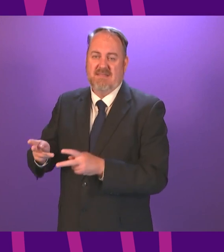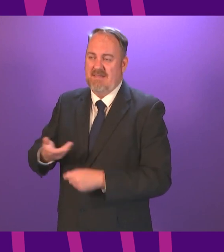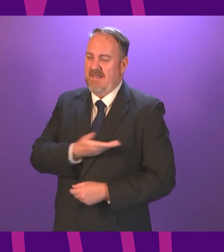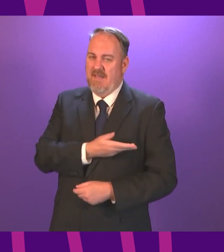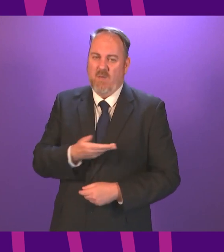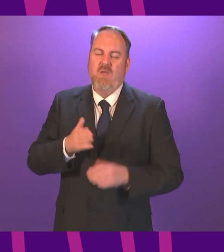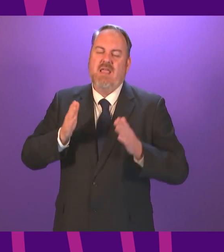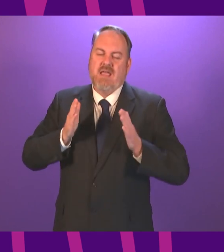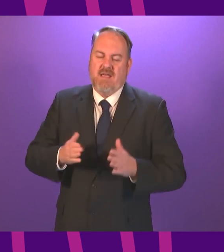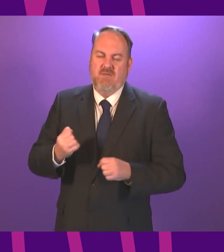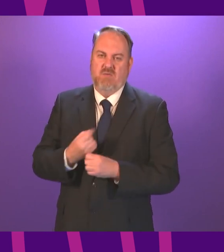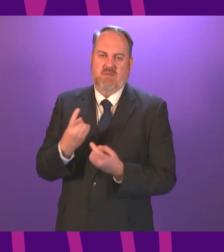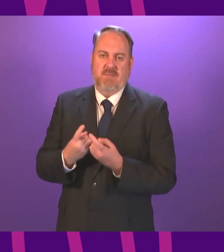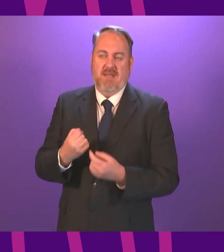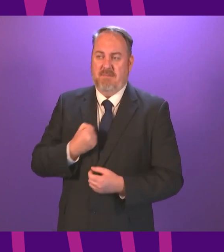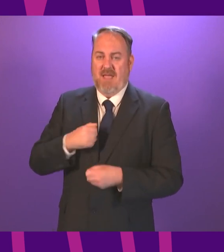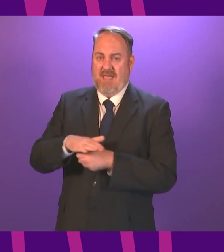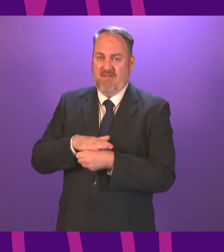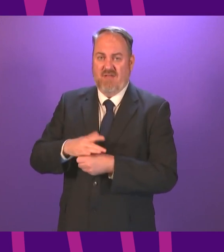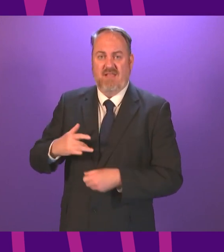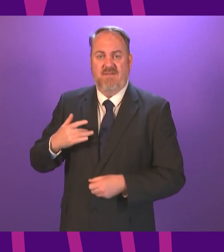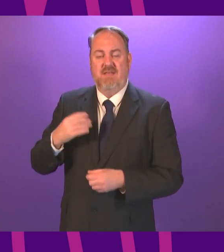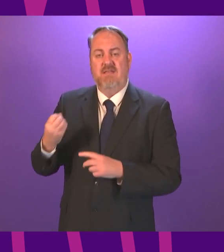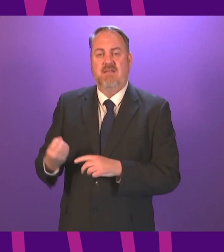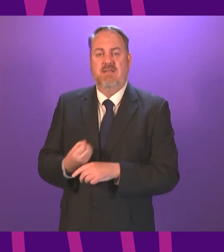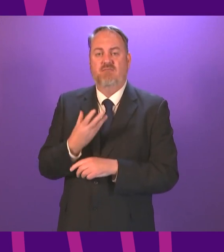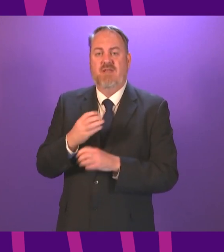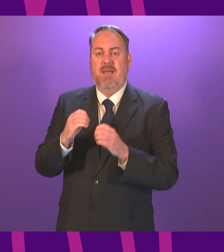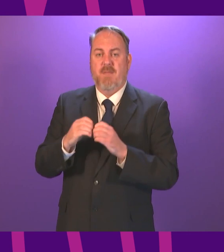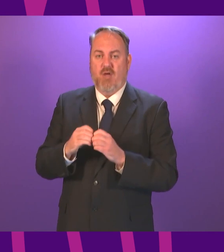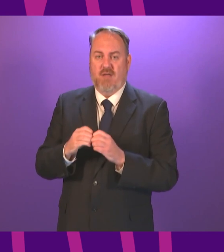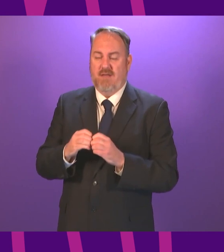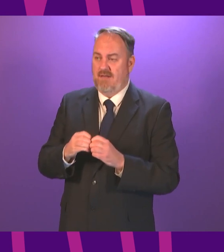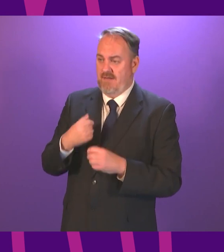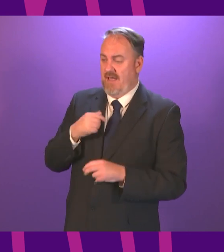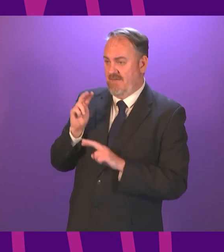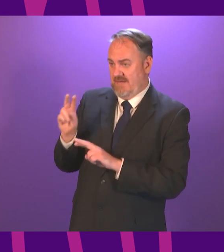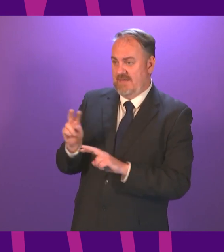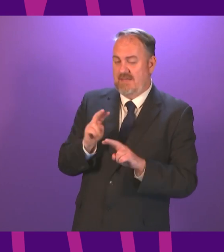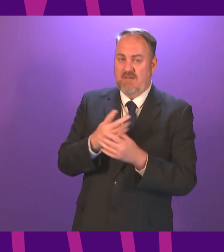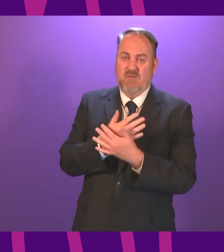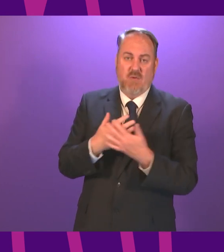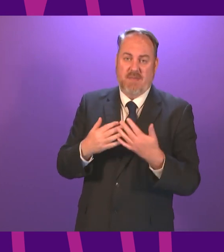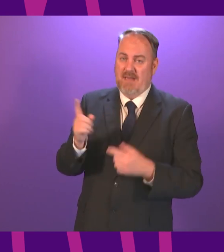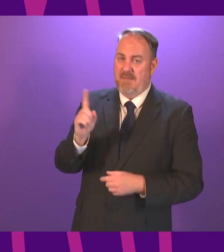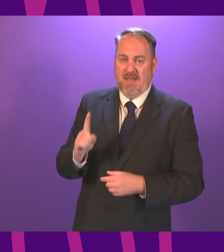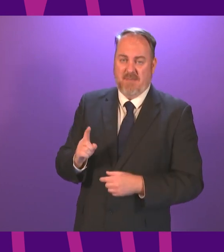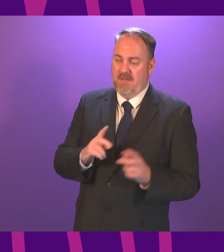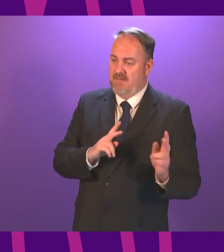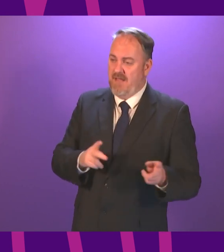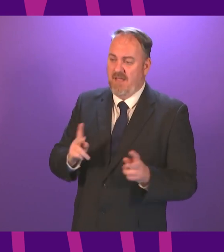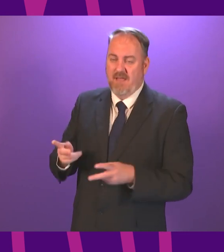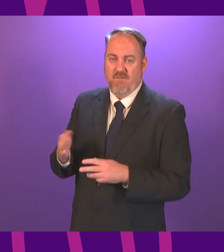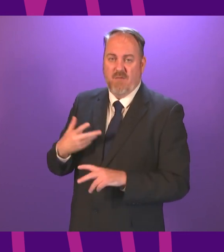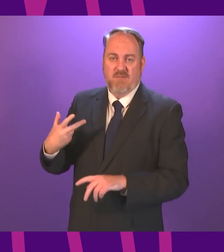in my area of Springburn I saw first hand the impact drugs has on victims themselves their families and the